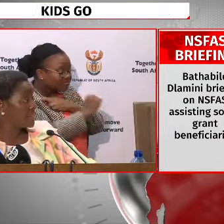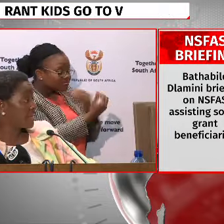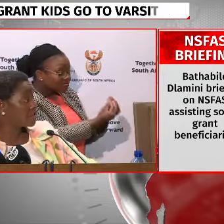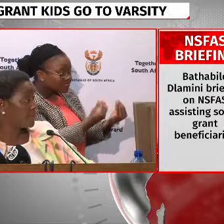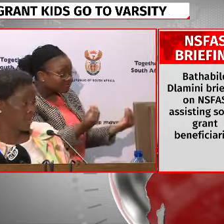I thank you.